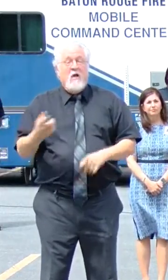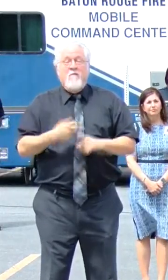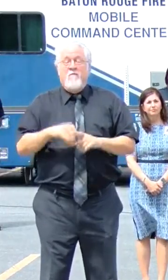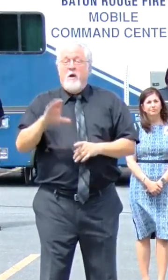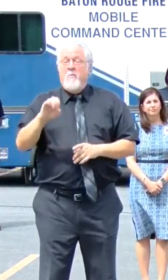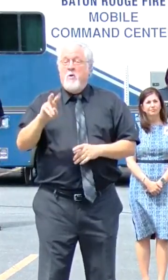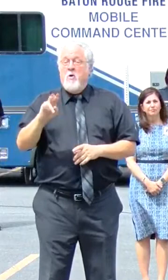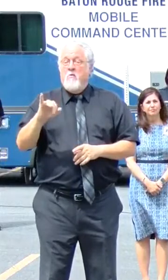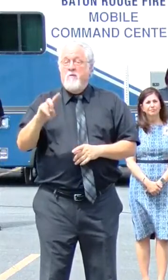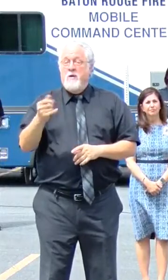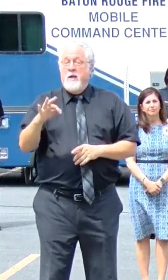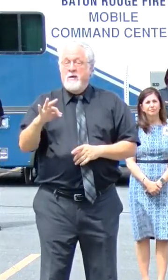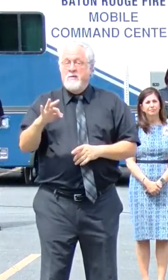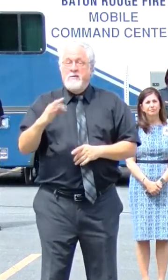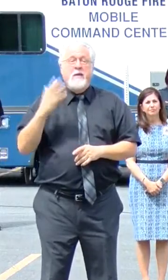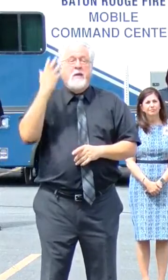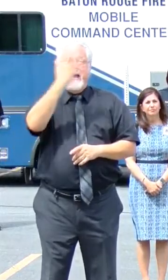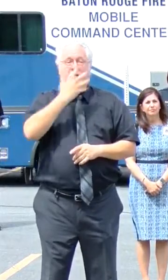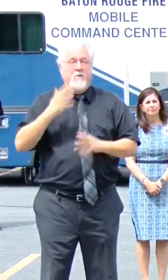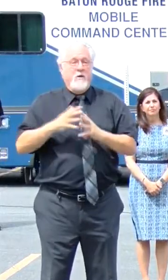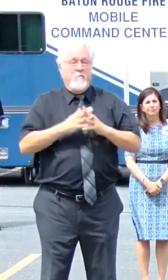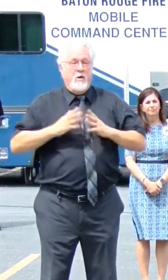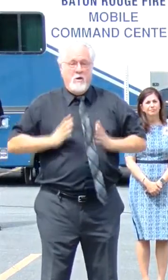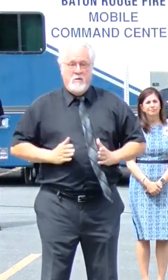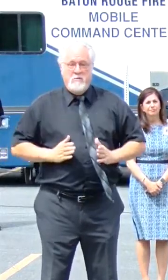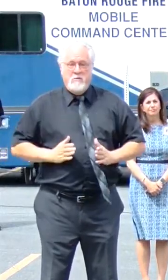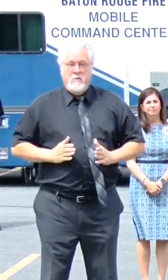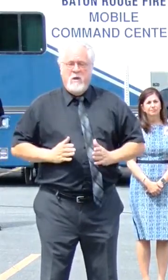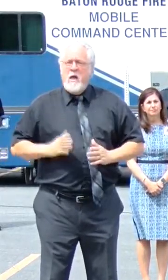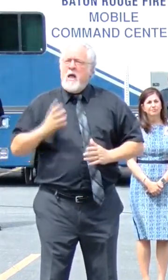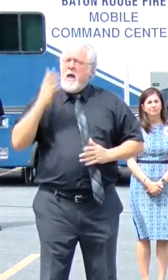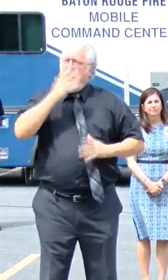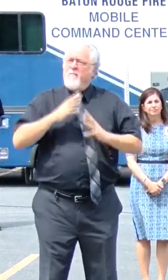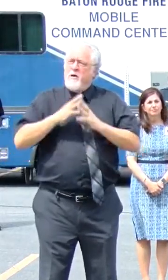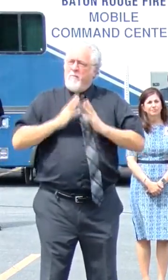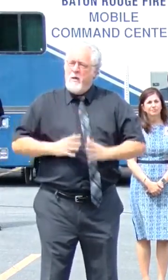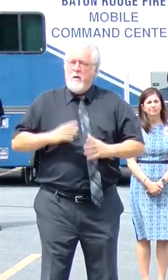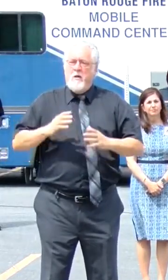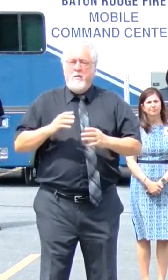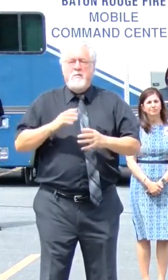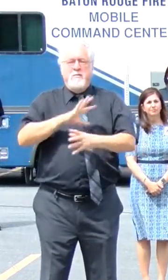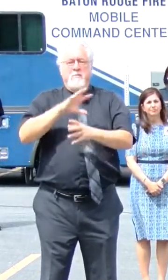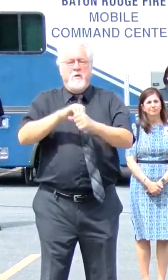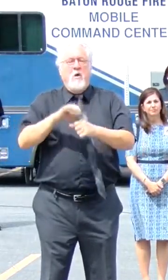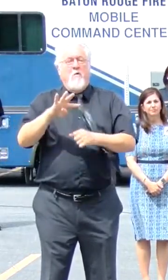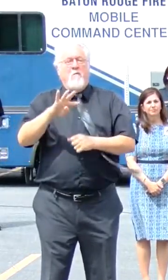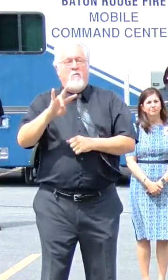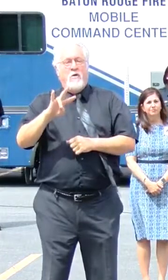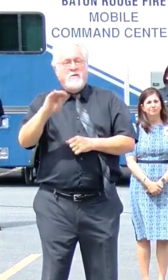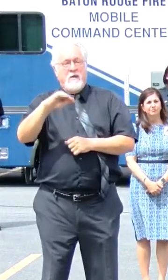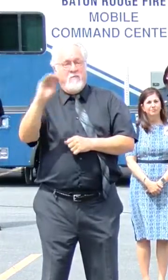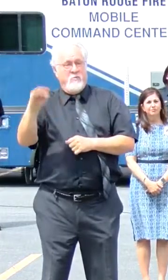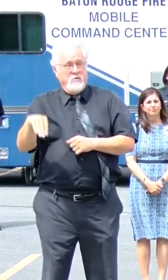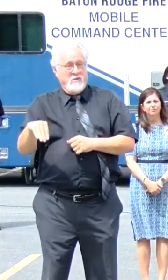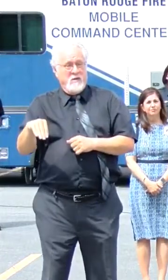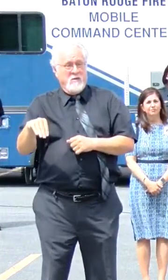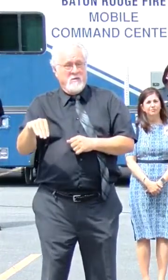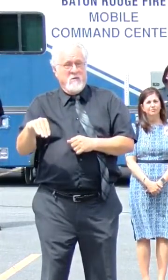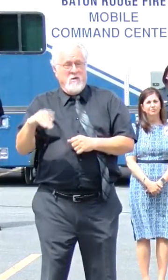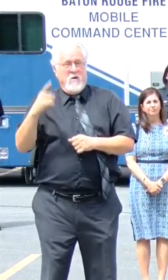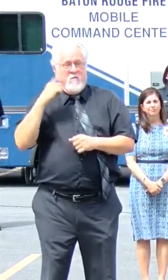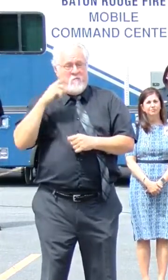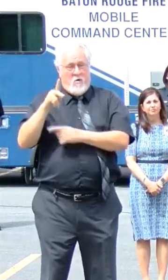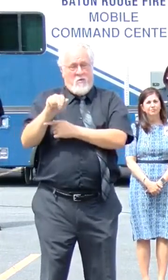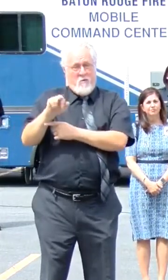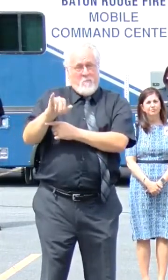COVID-19 are African Americans. While African Americans make up only 47 percent of the